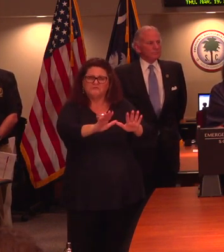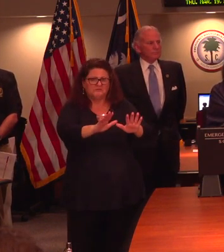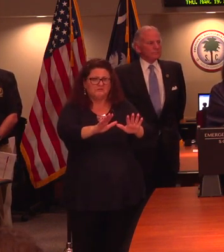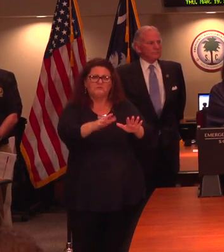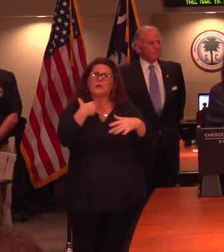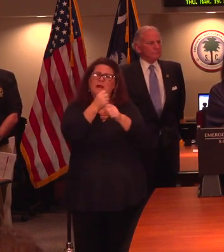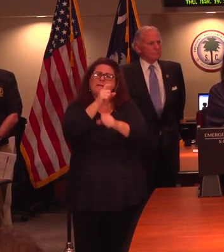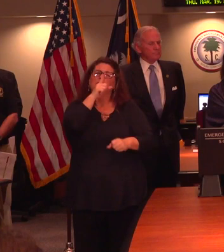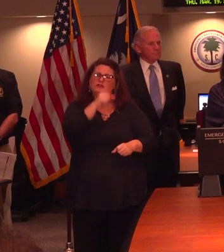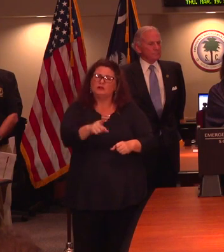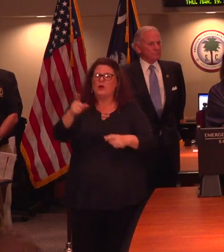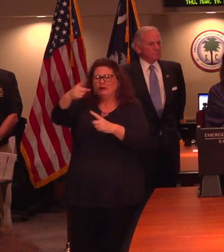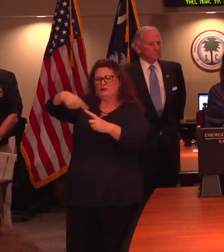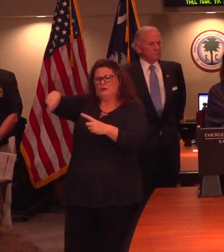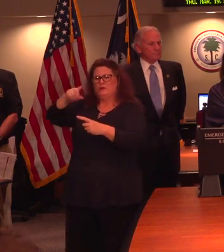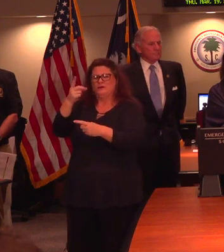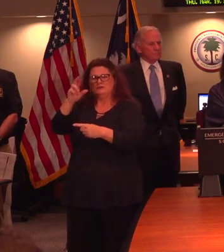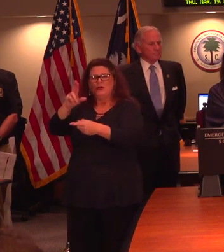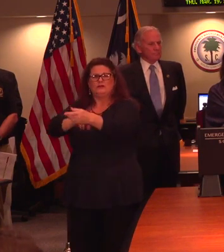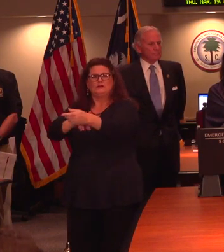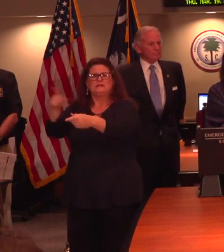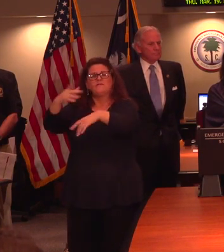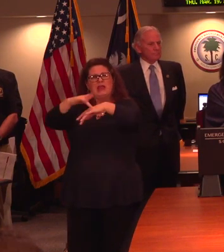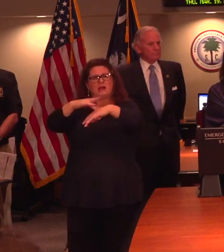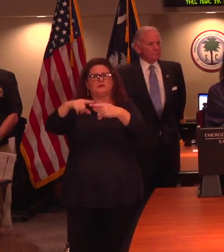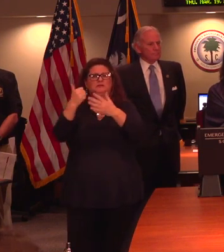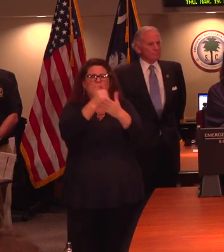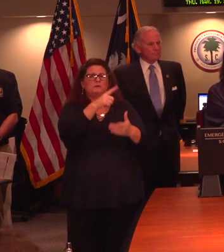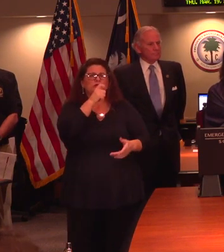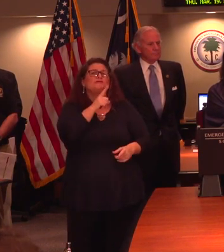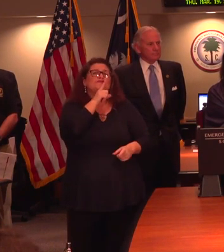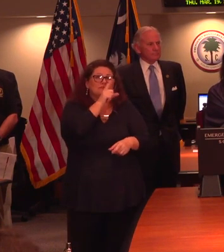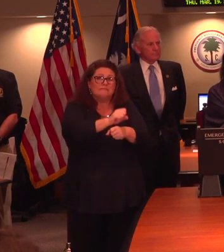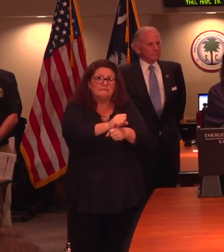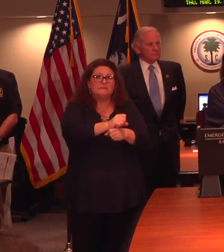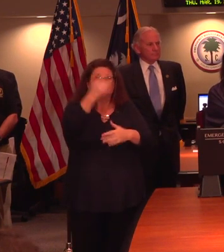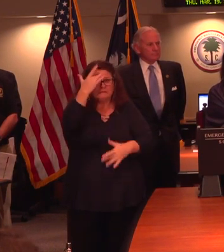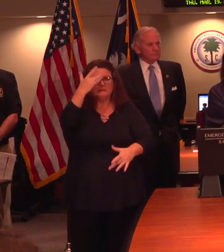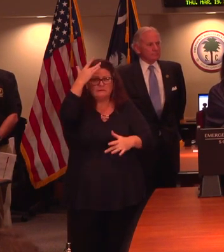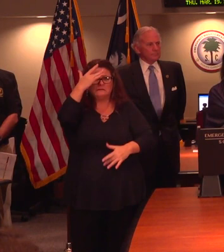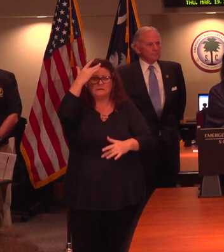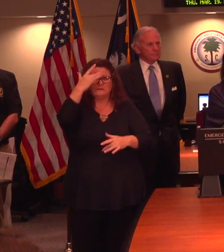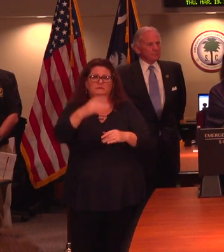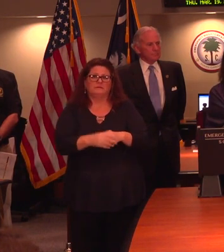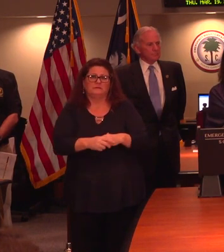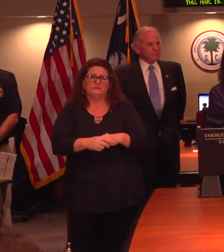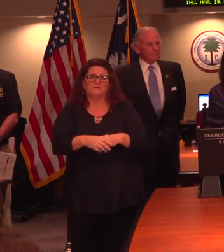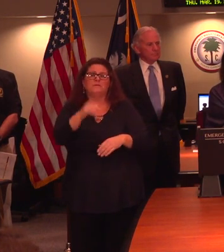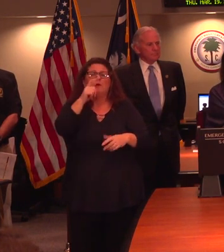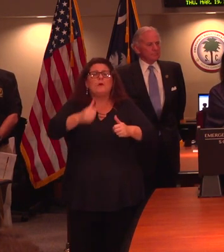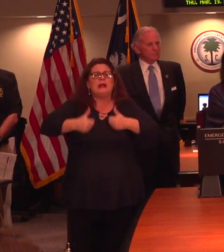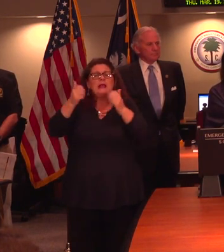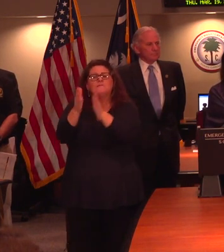are most in need and who are seriously ill. We tend to spend most of our time interacting with those who live